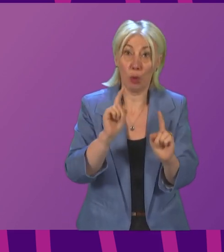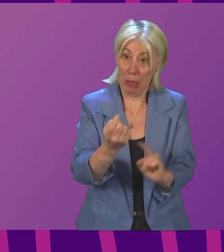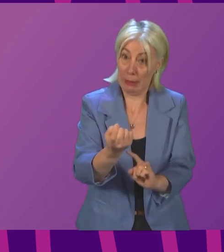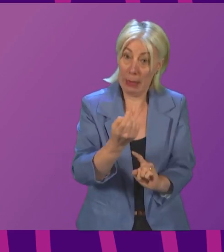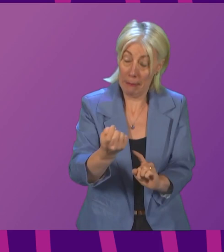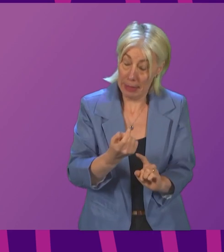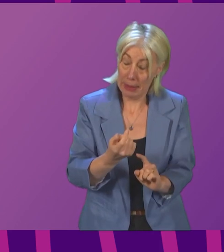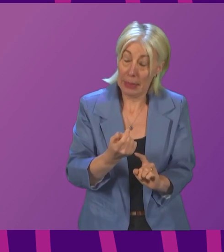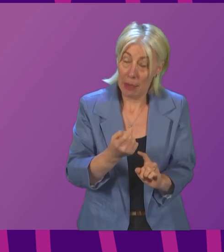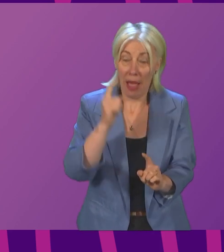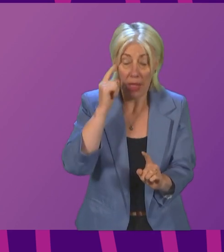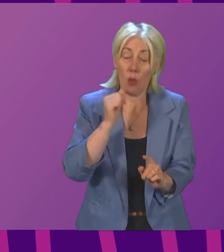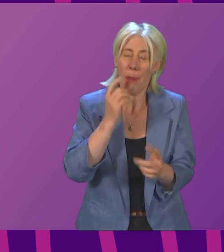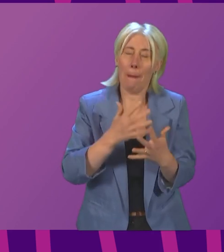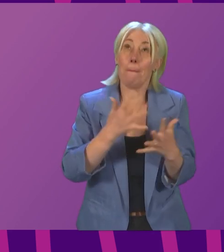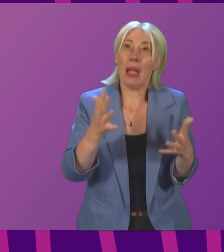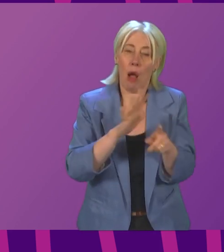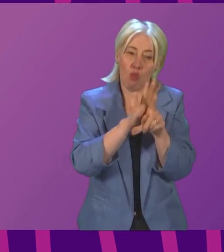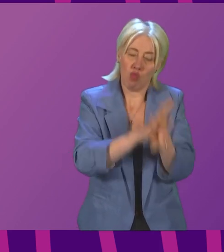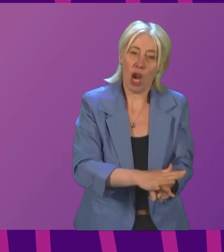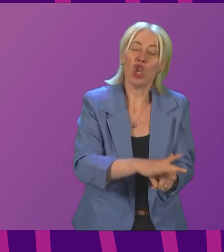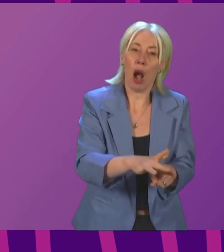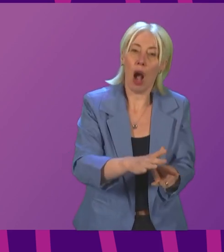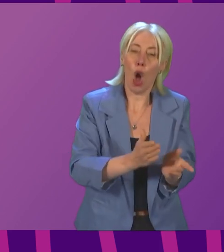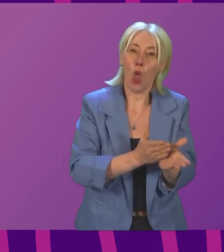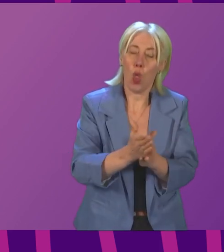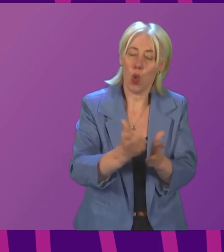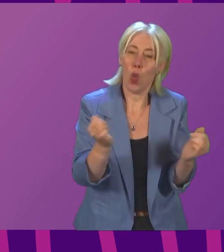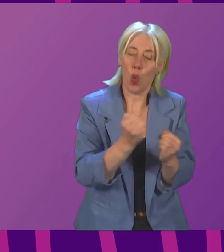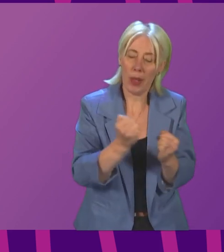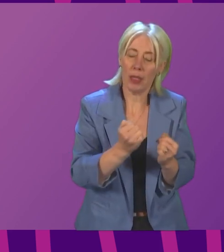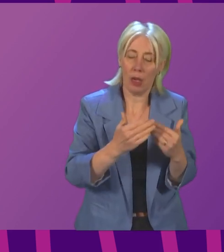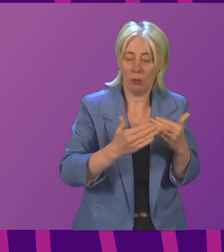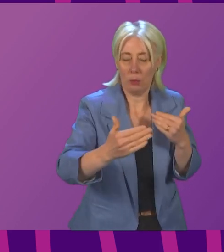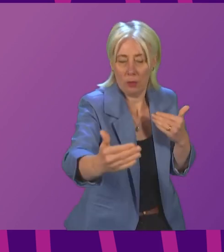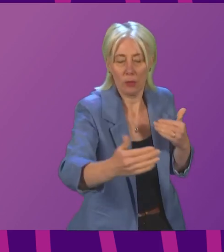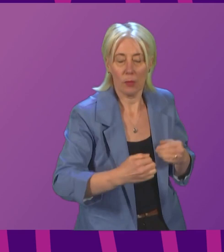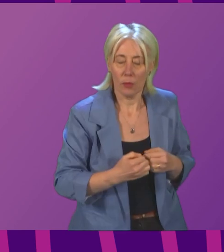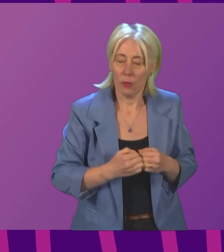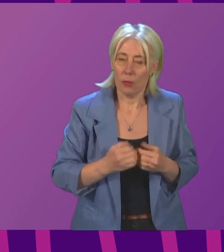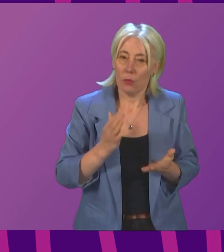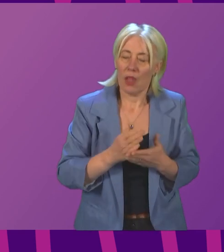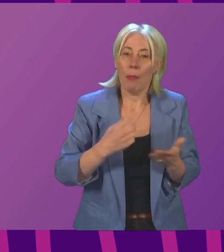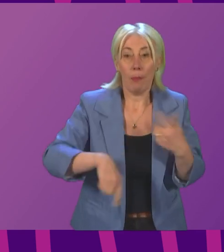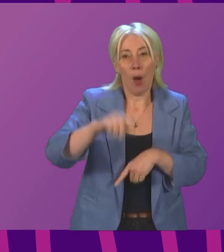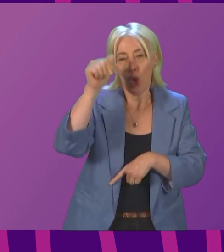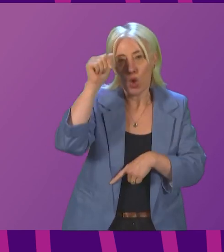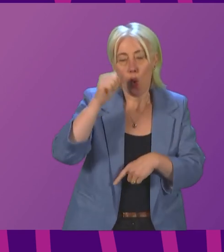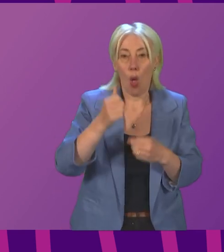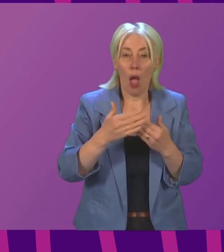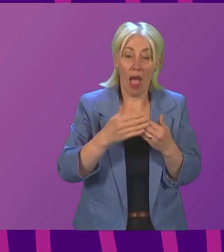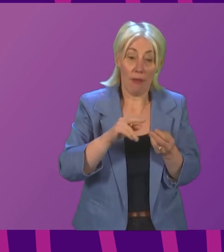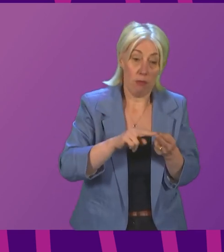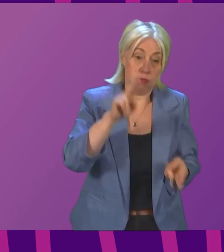we are likely to see significant pressure on the NHS over the whole of this winter period. What we do know is that the more COVID